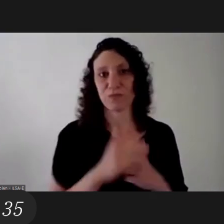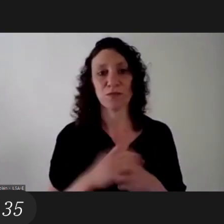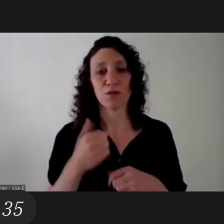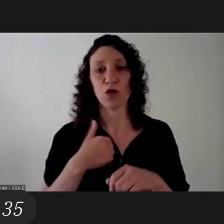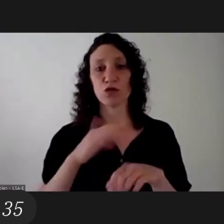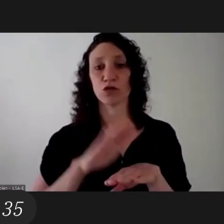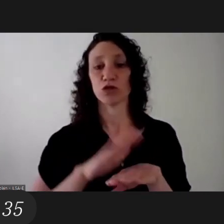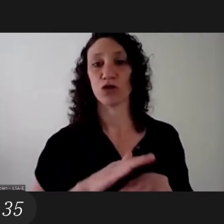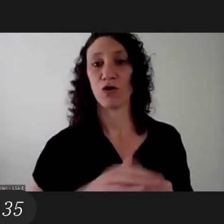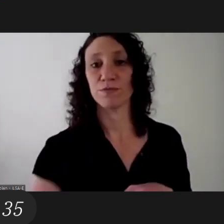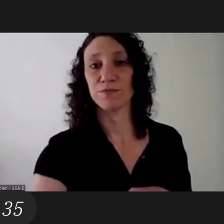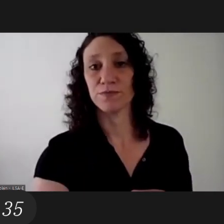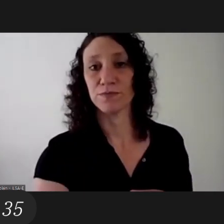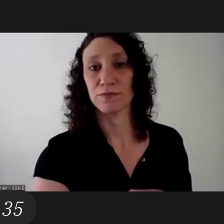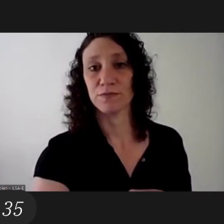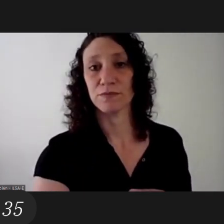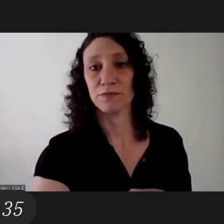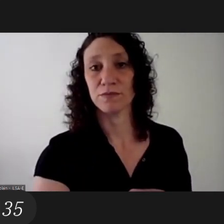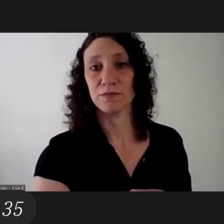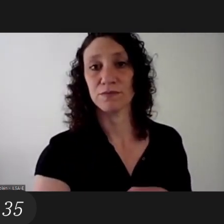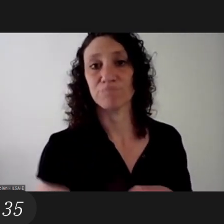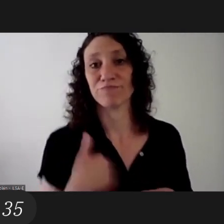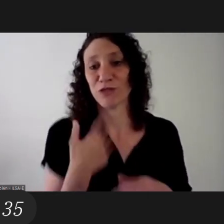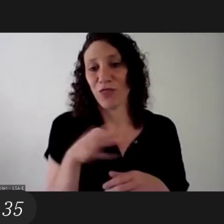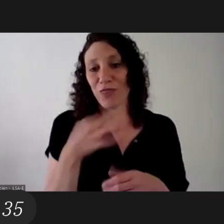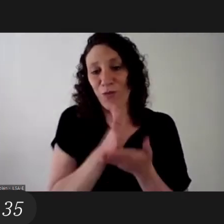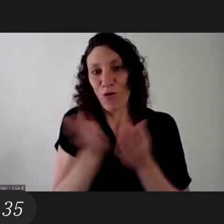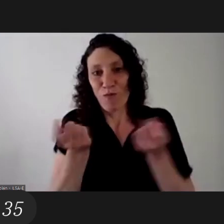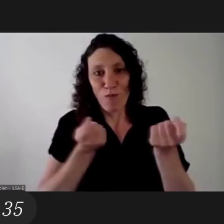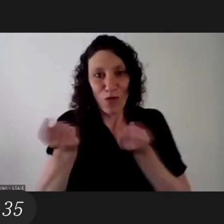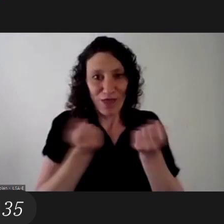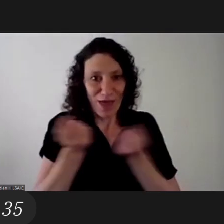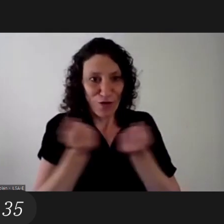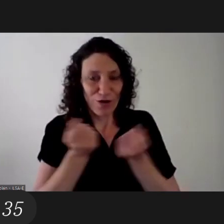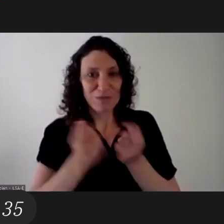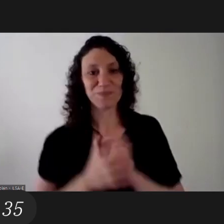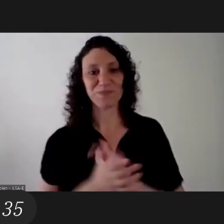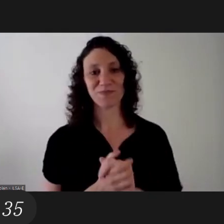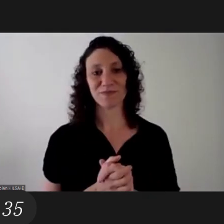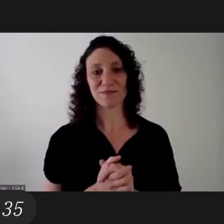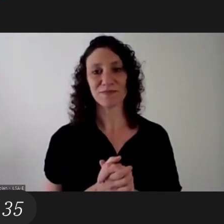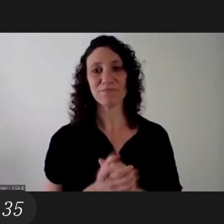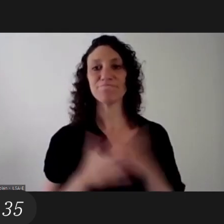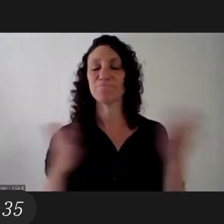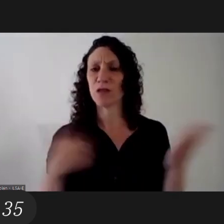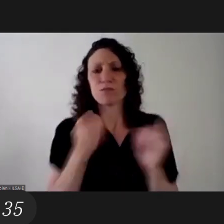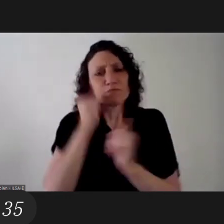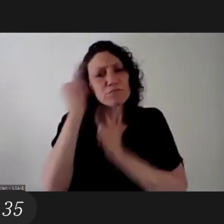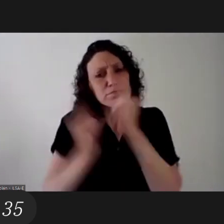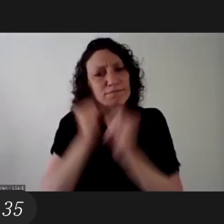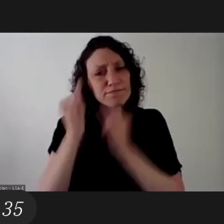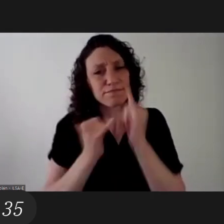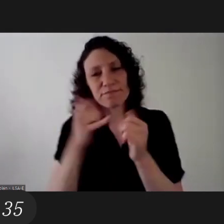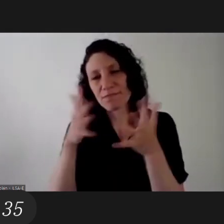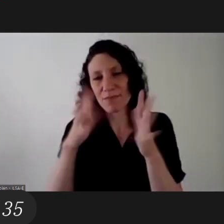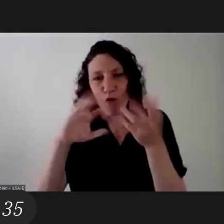have uh today the role of being the moderator of this forum and i will